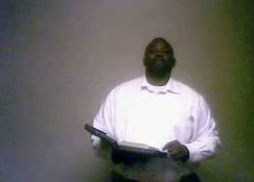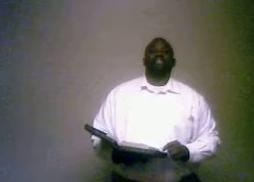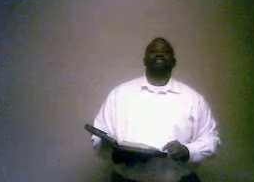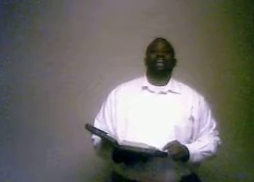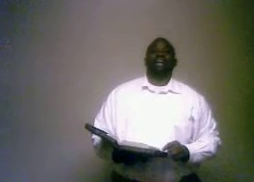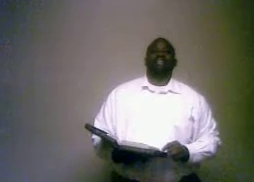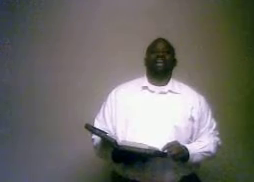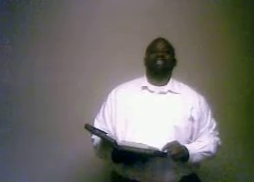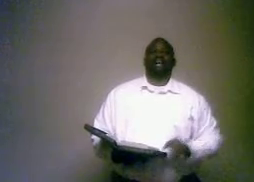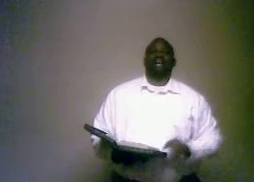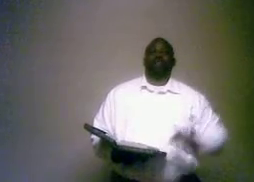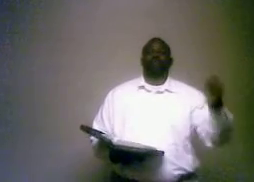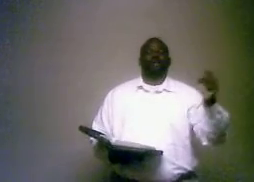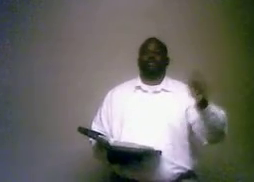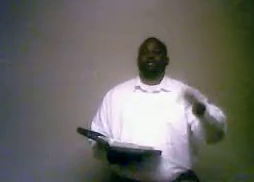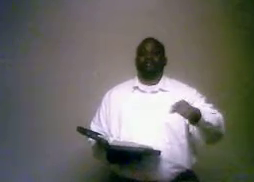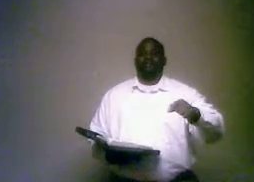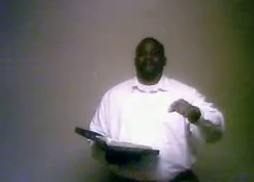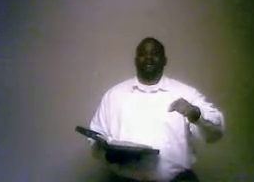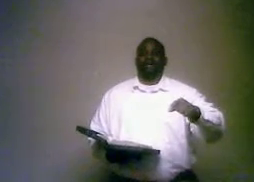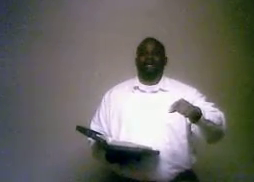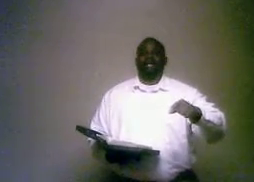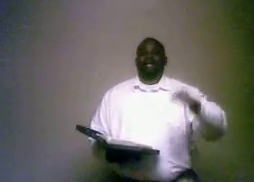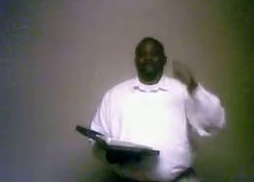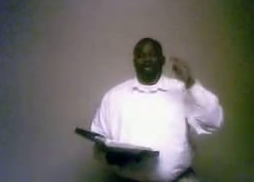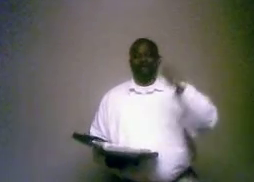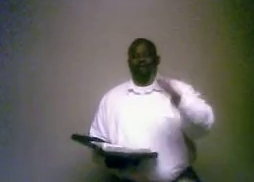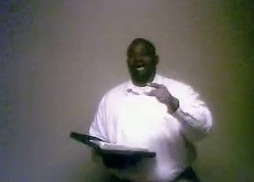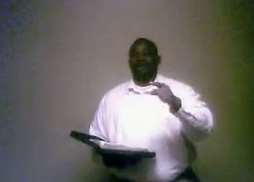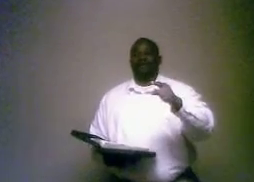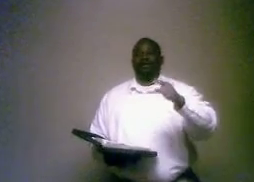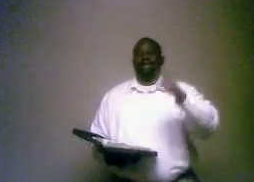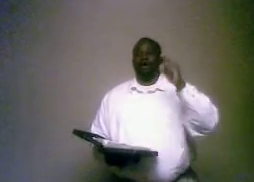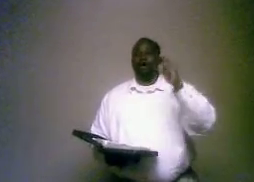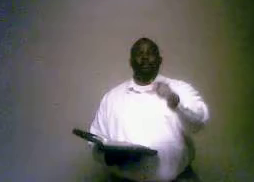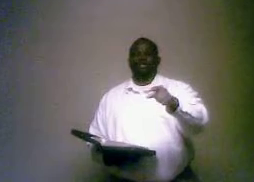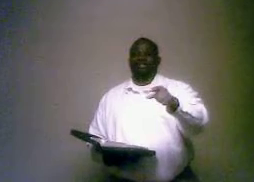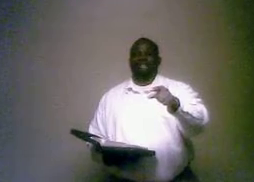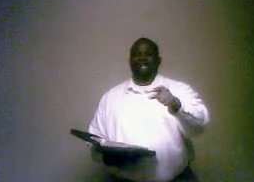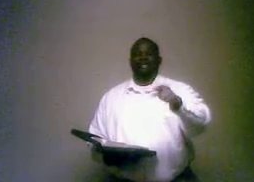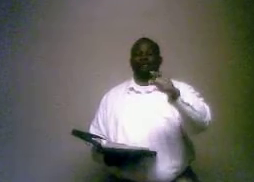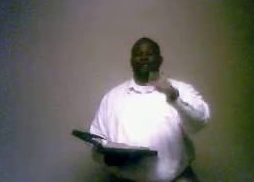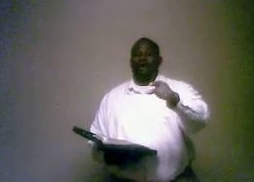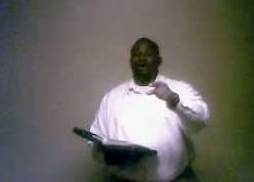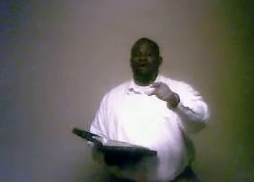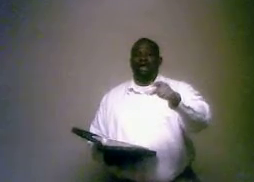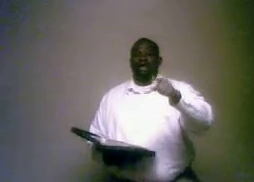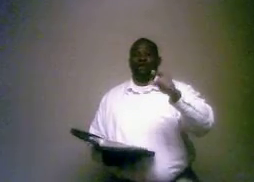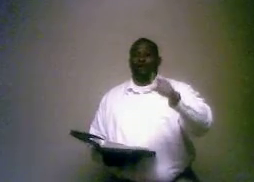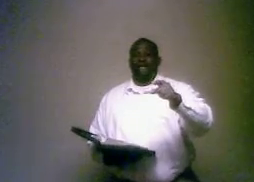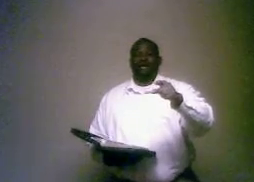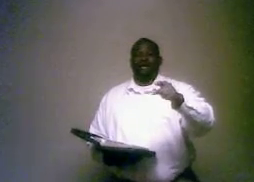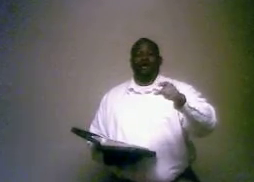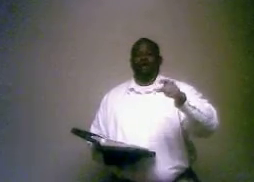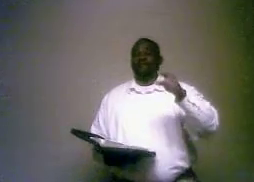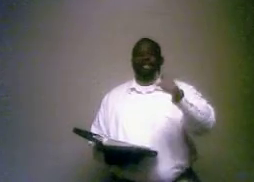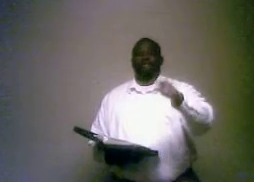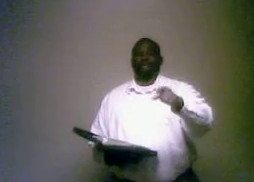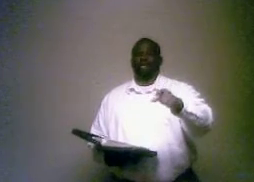-7999-320-West 2 Avenue and you have an open invitation to call, write or even get us on the